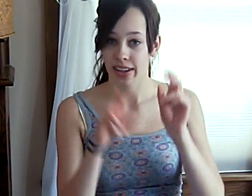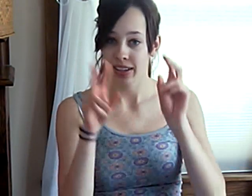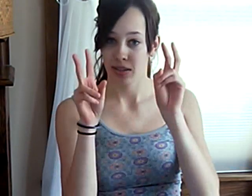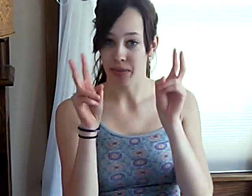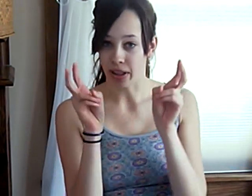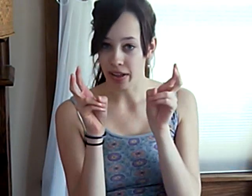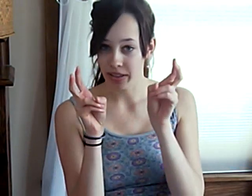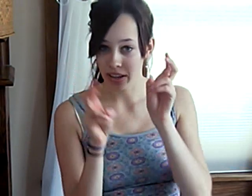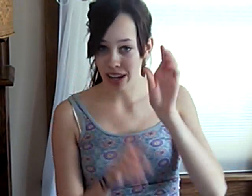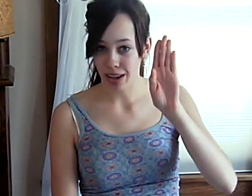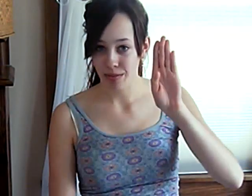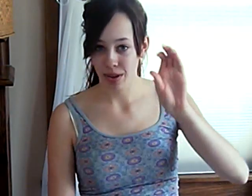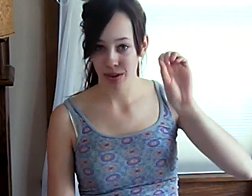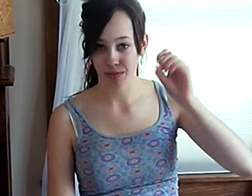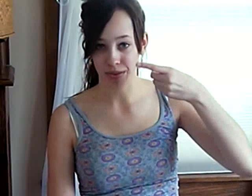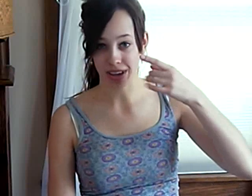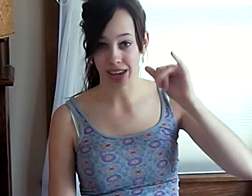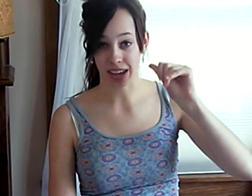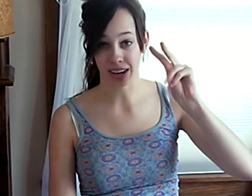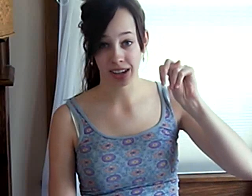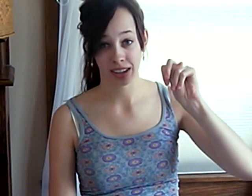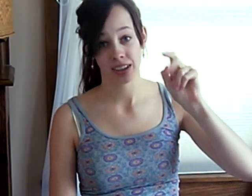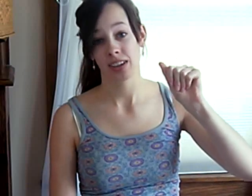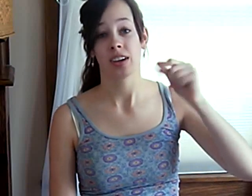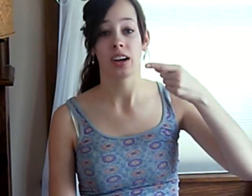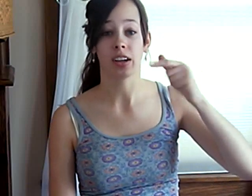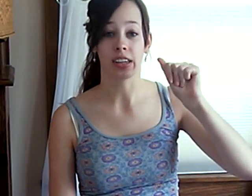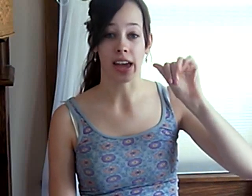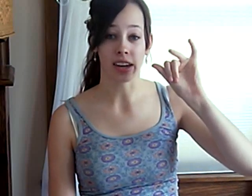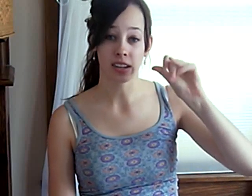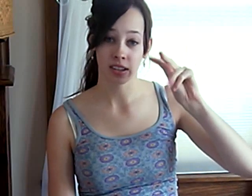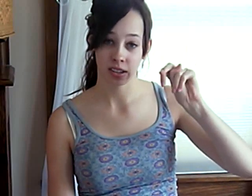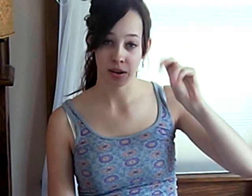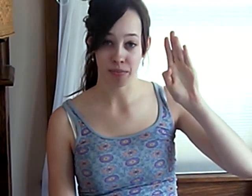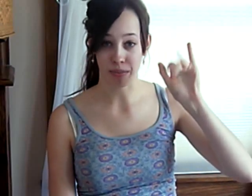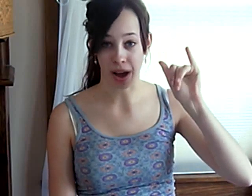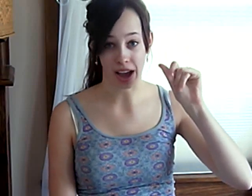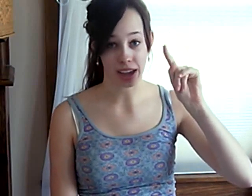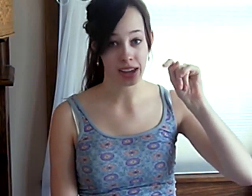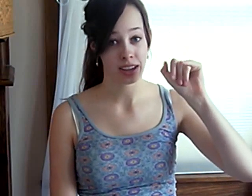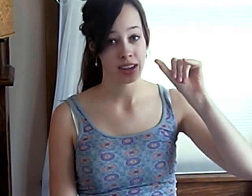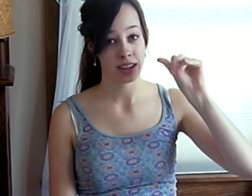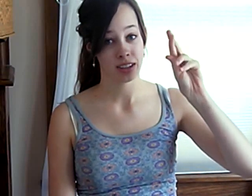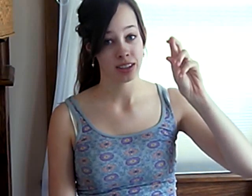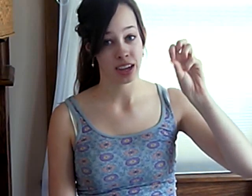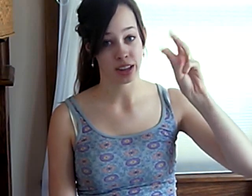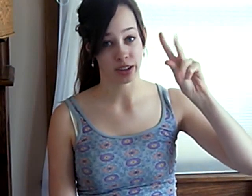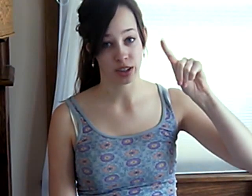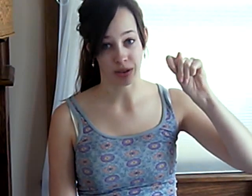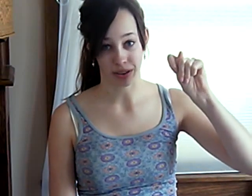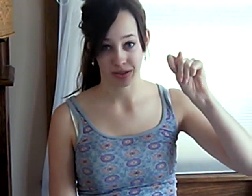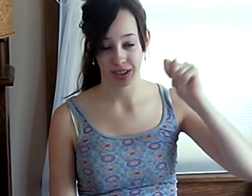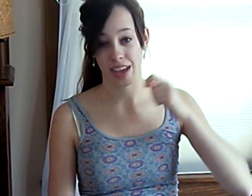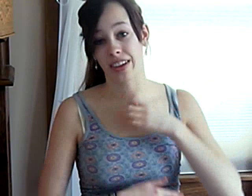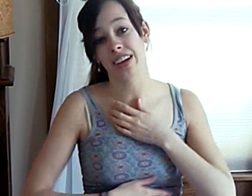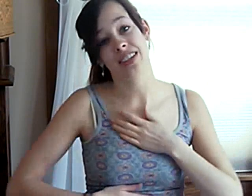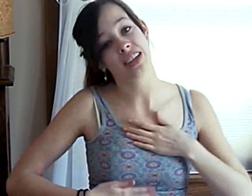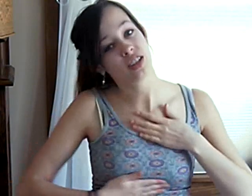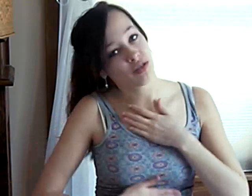spell out the name, Begin Again by Taylor Swift. And then I say, Enjoy!